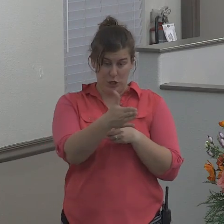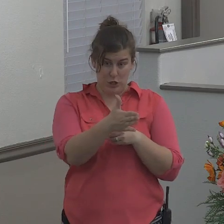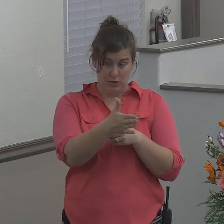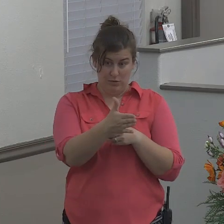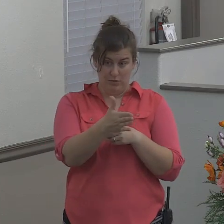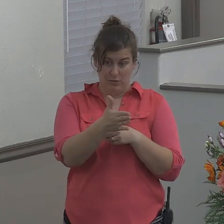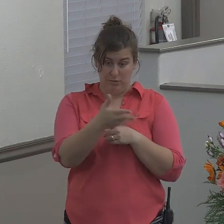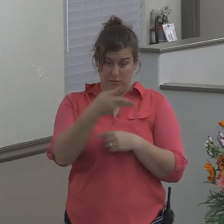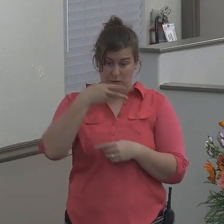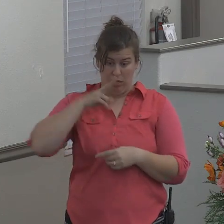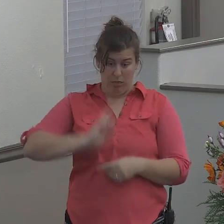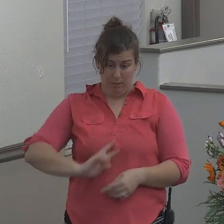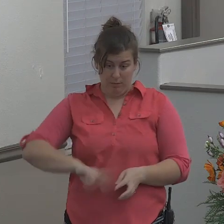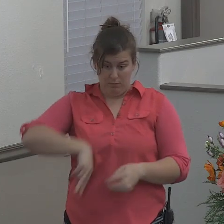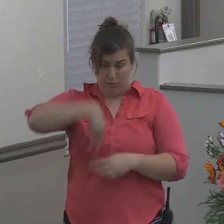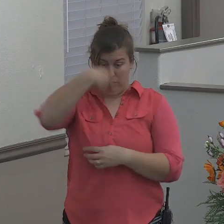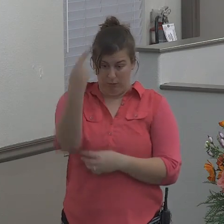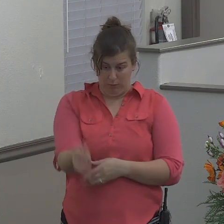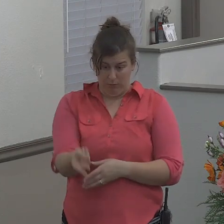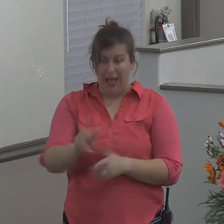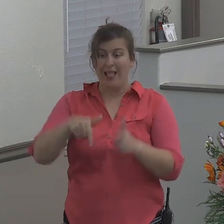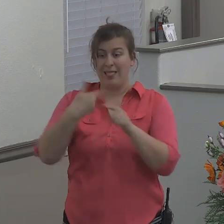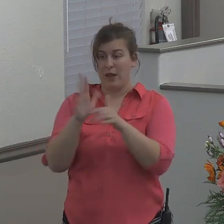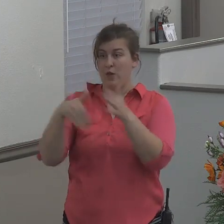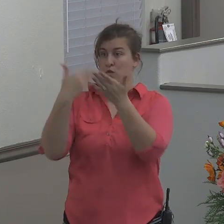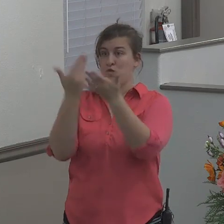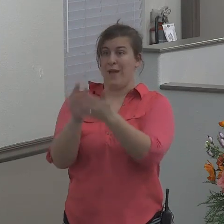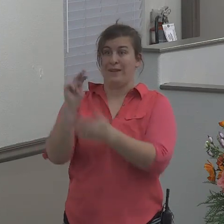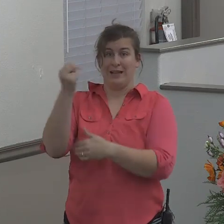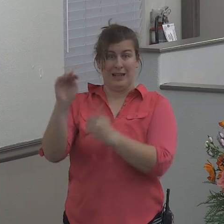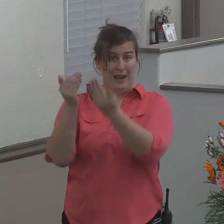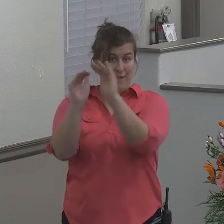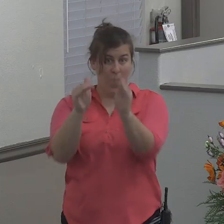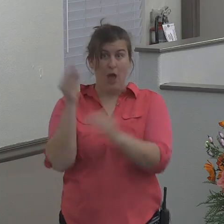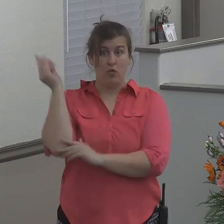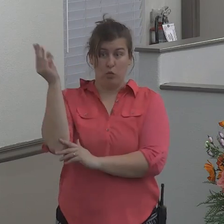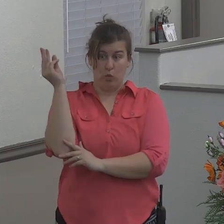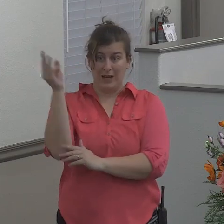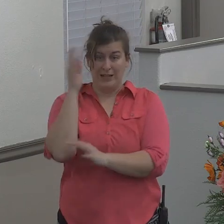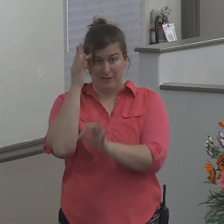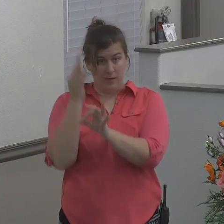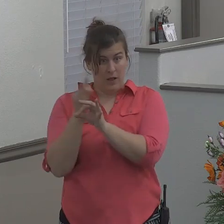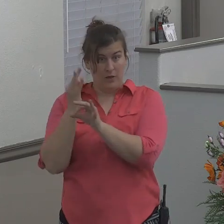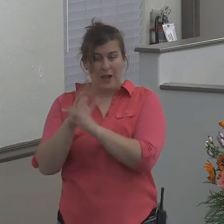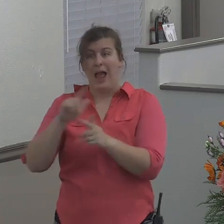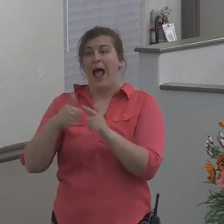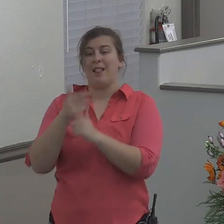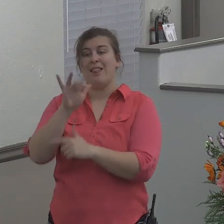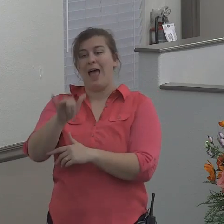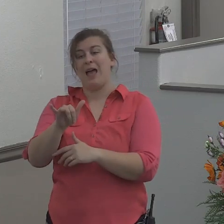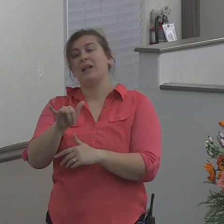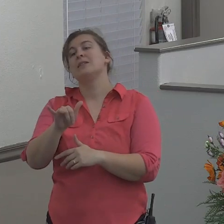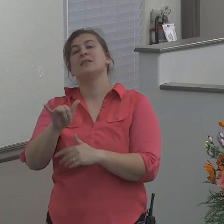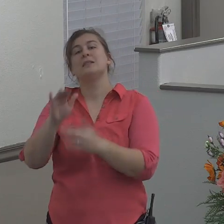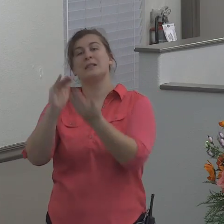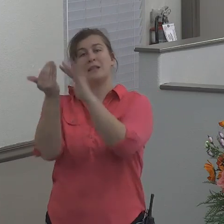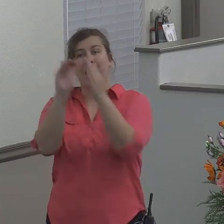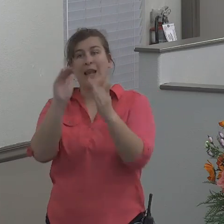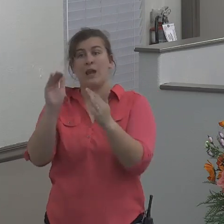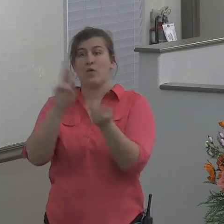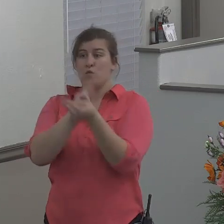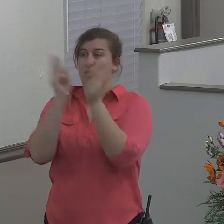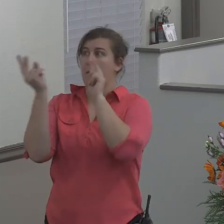then he came into the city of Nineveh he gave out God's word faithfully and the city turned to God this man is now